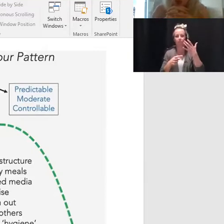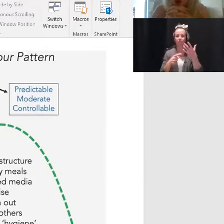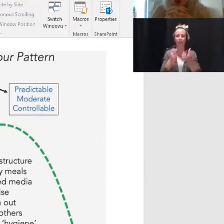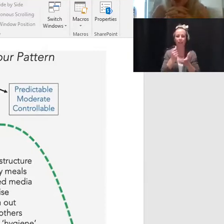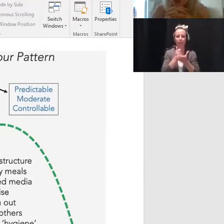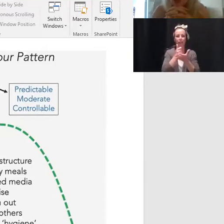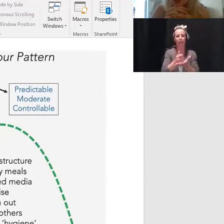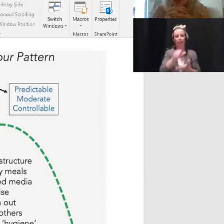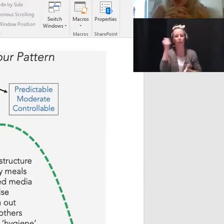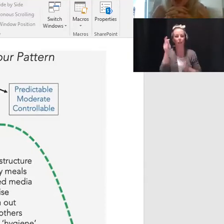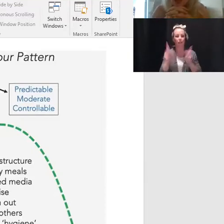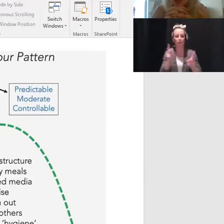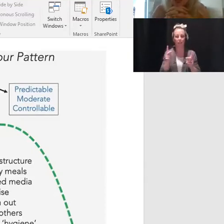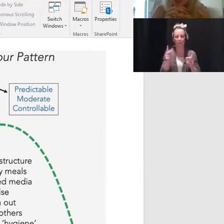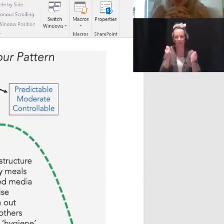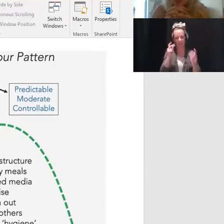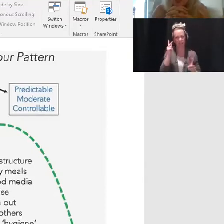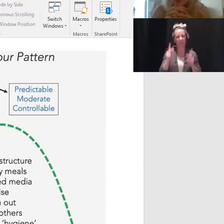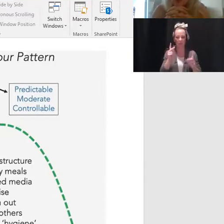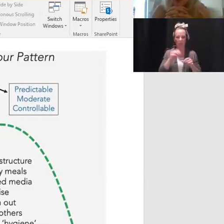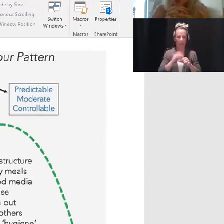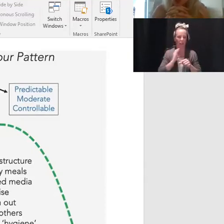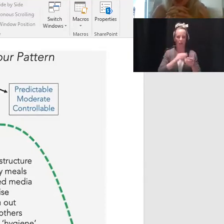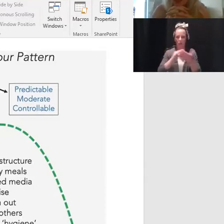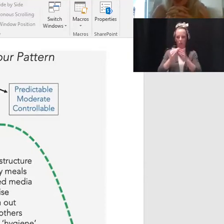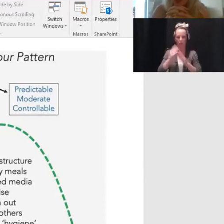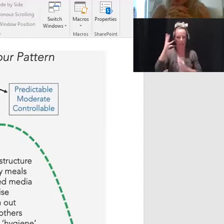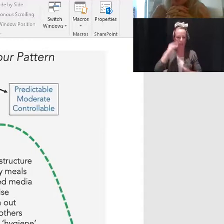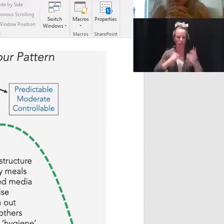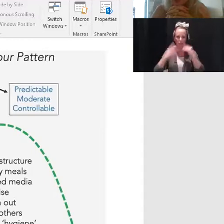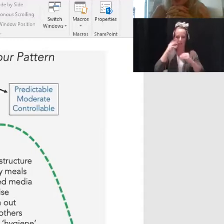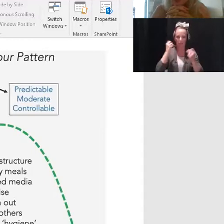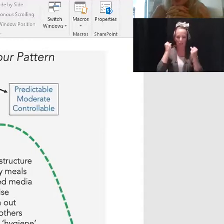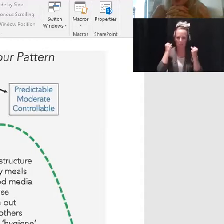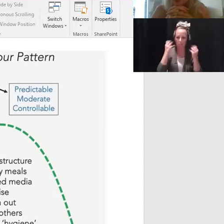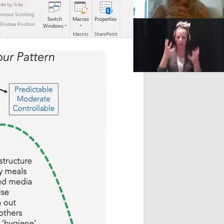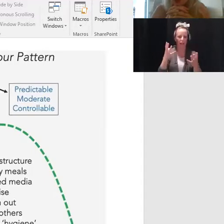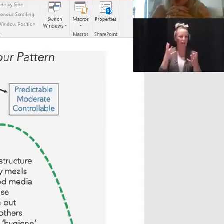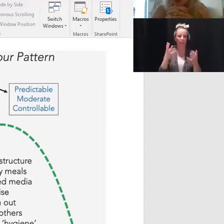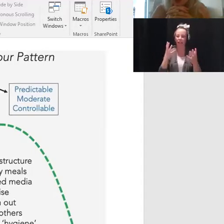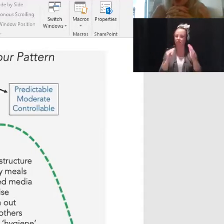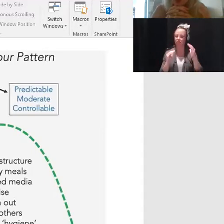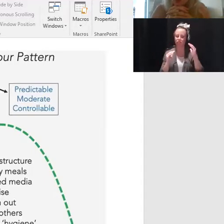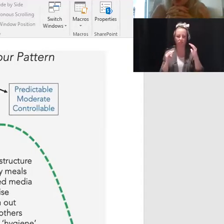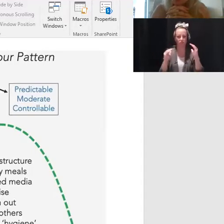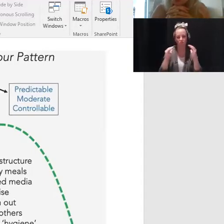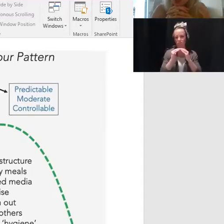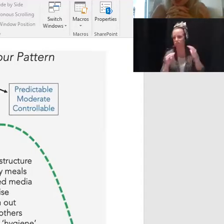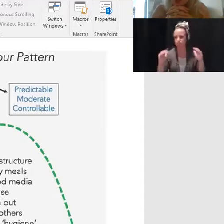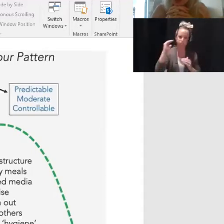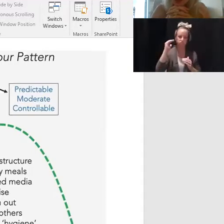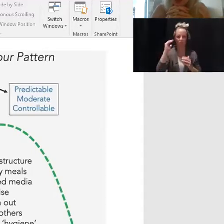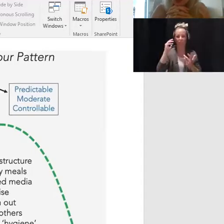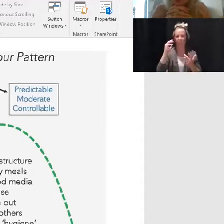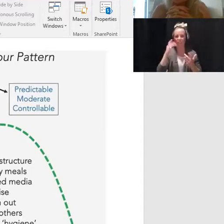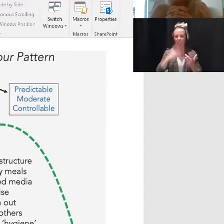who are experiencing adversity currently. And they're really in a state of vulnerability right now. So reaching